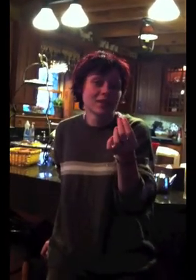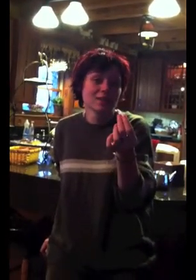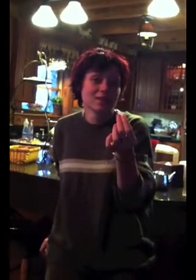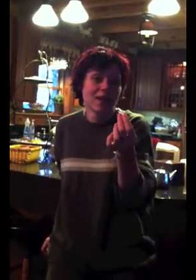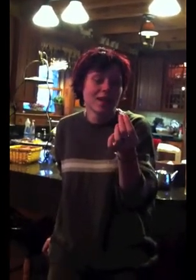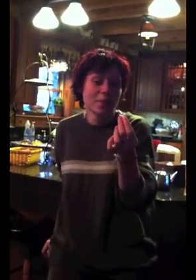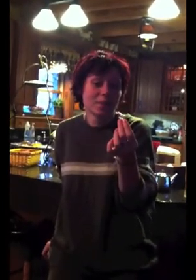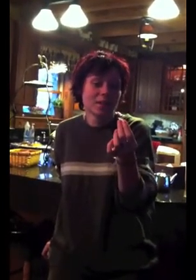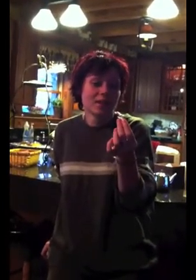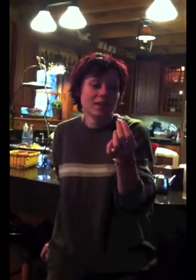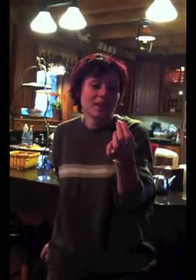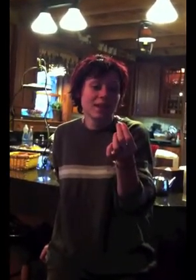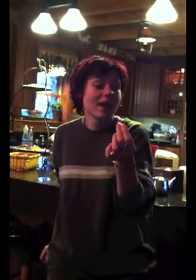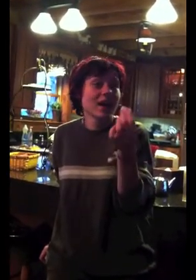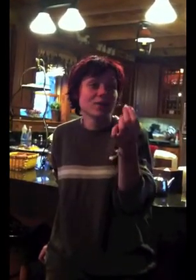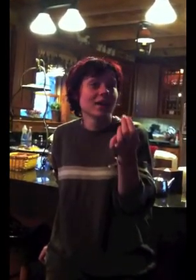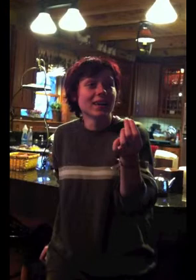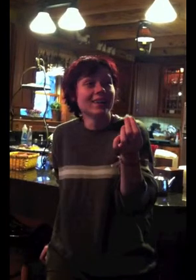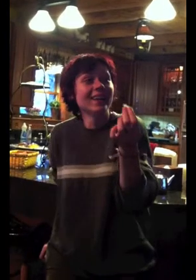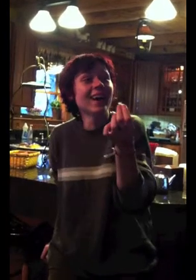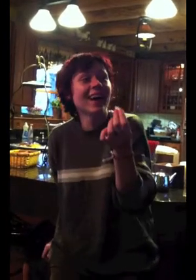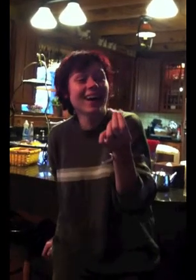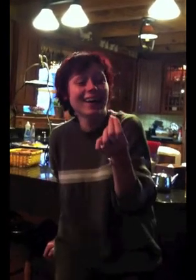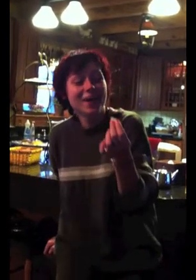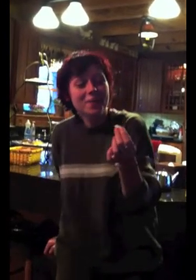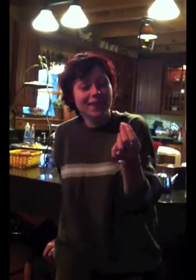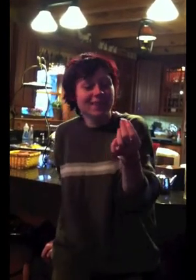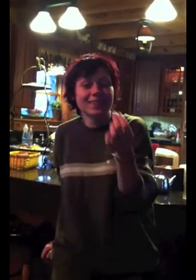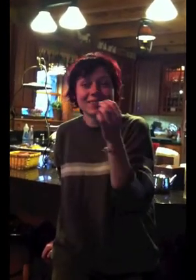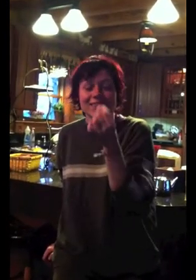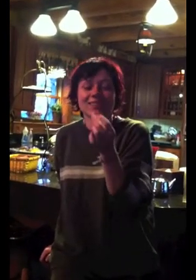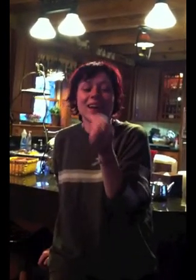Lodge. Today's date? I have no idea. But I'm going to do this. Okay.